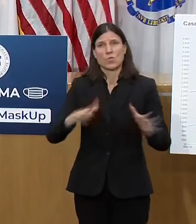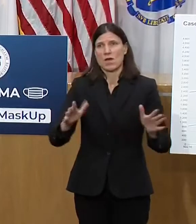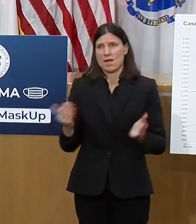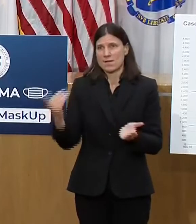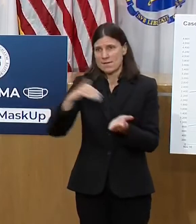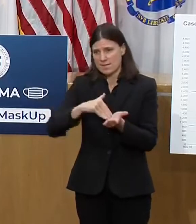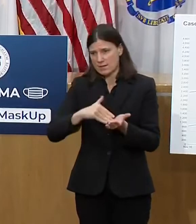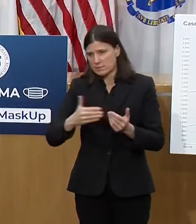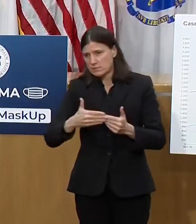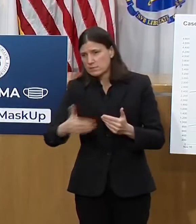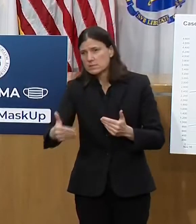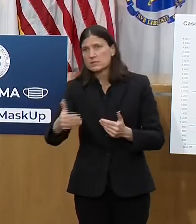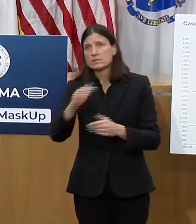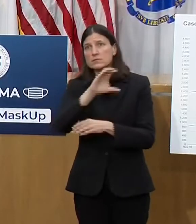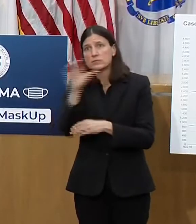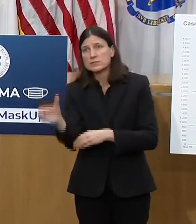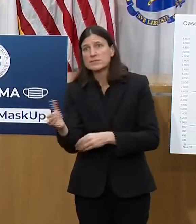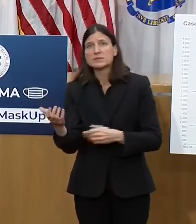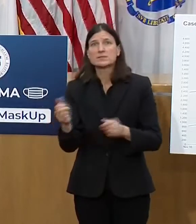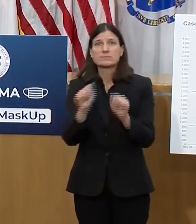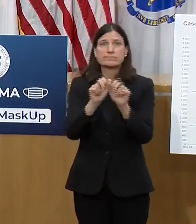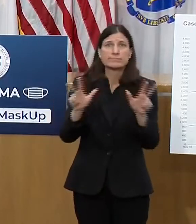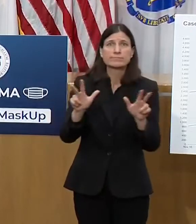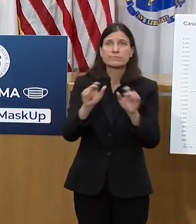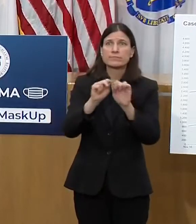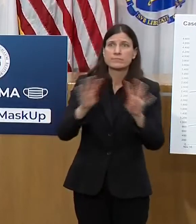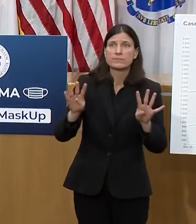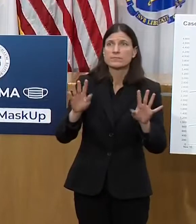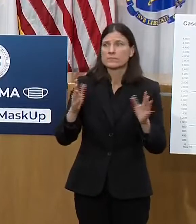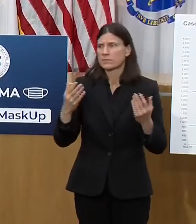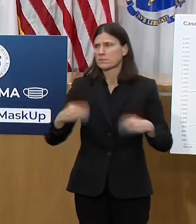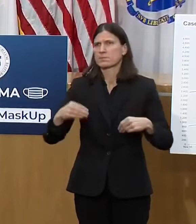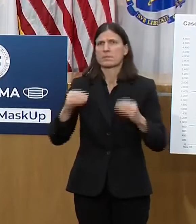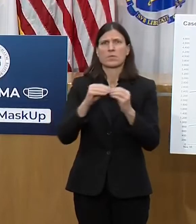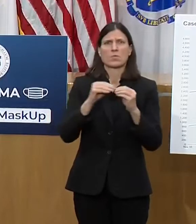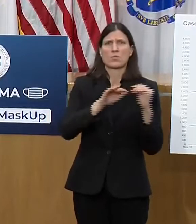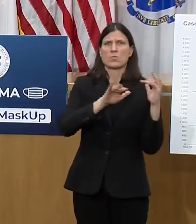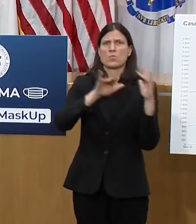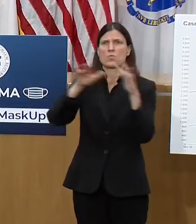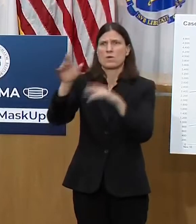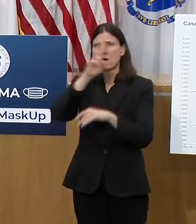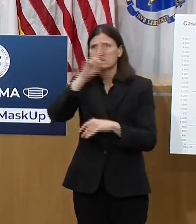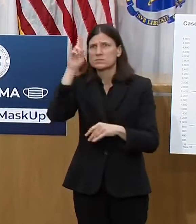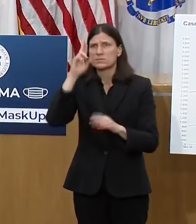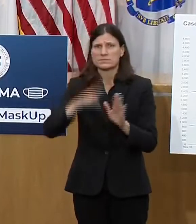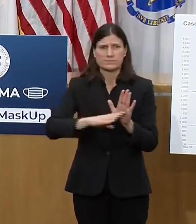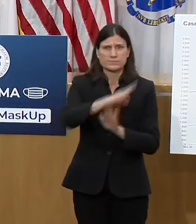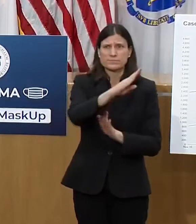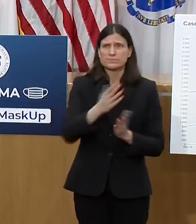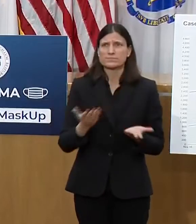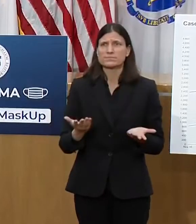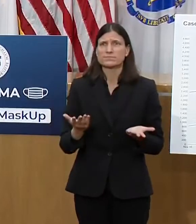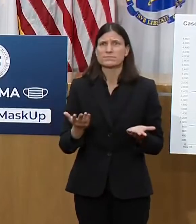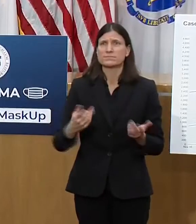our hospital system can continue to provide the critical medical care that it does so well for those who need it.